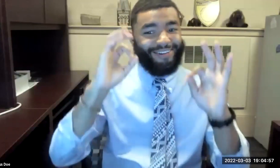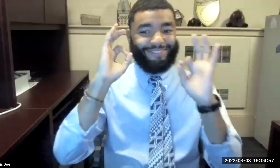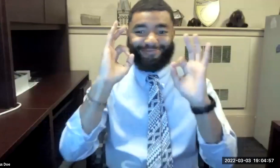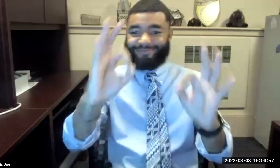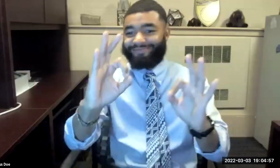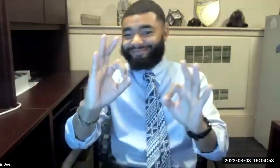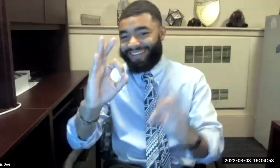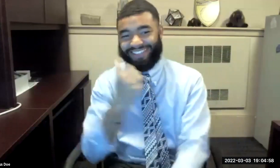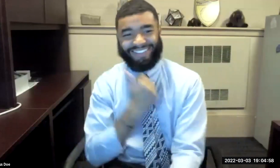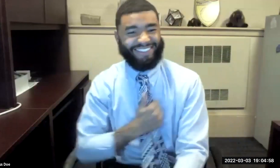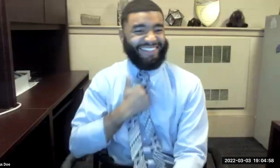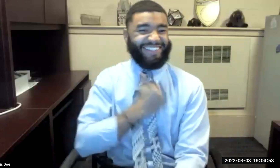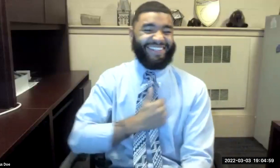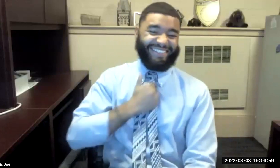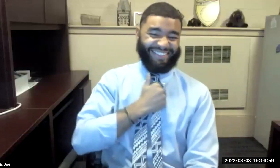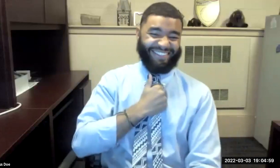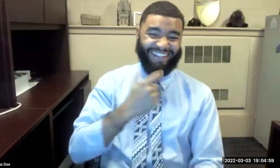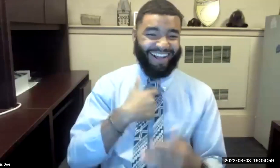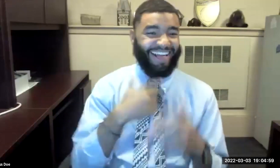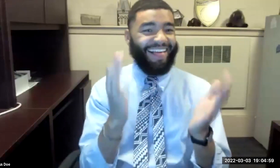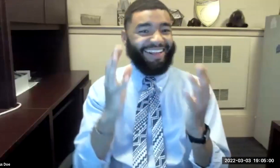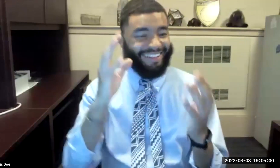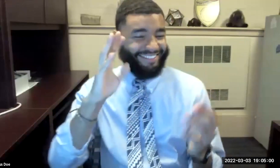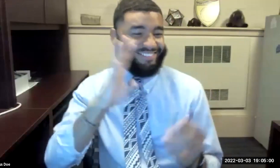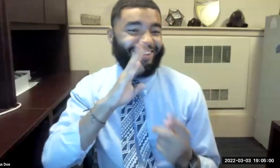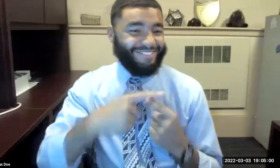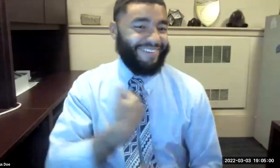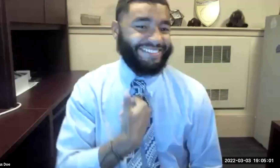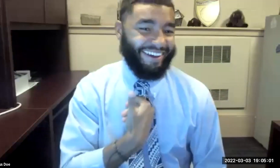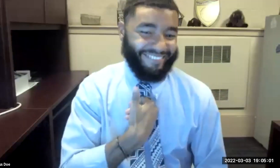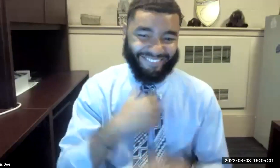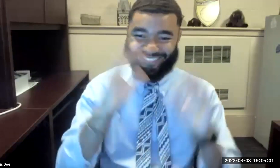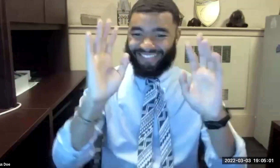Okay, I'm seeing a lot of people saying that's better now that they can see me. I apologize for that.